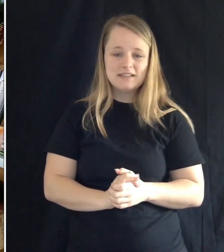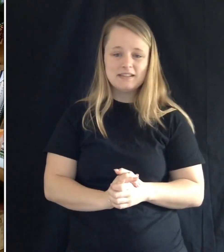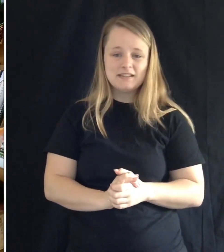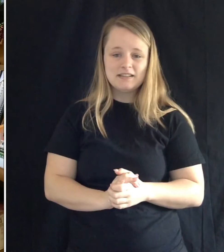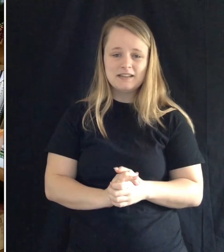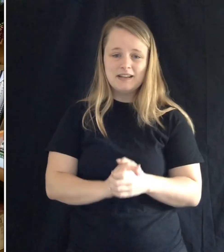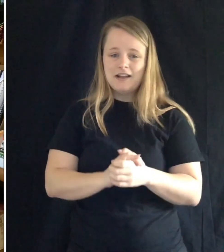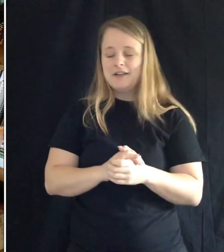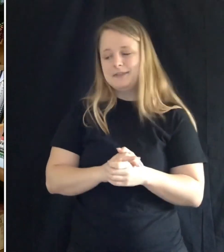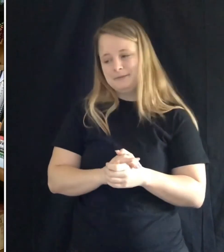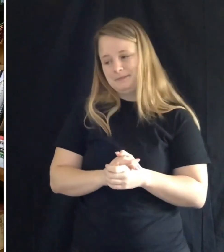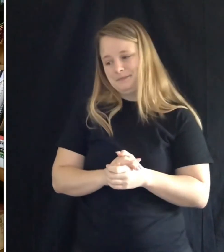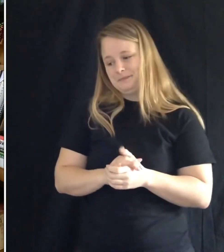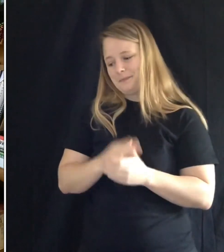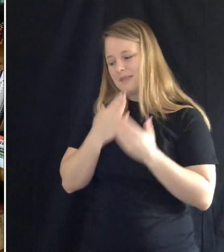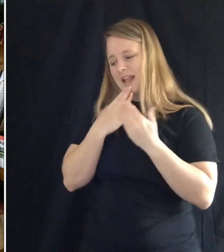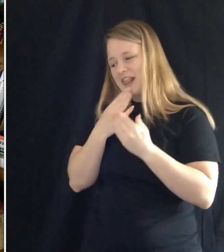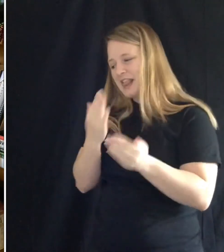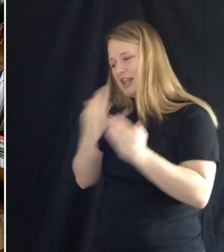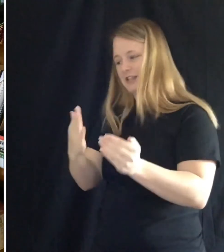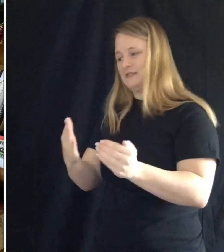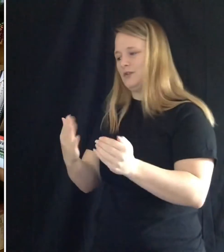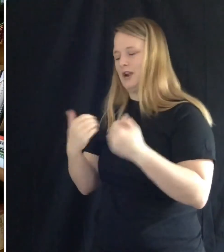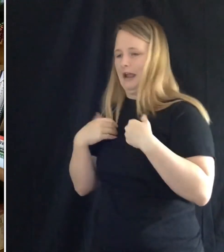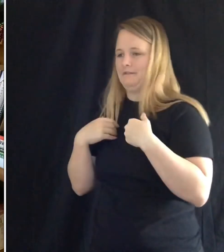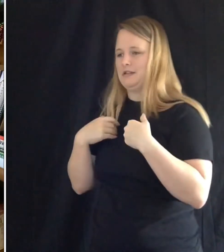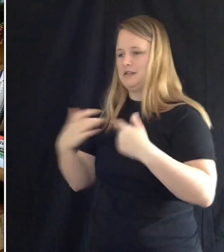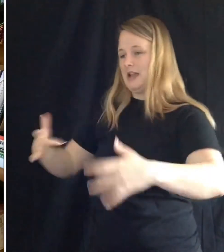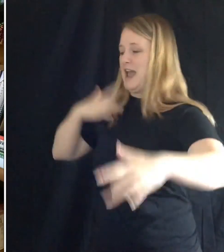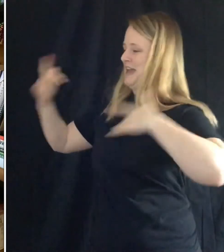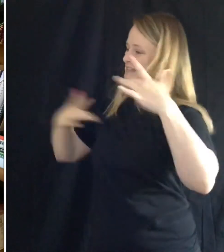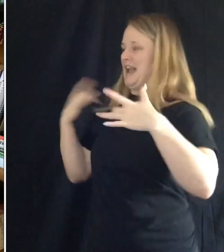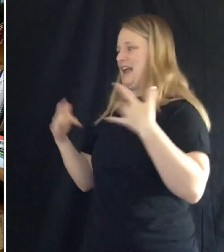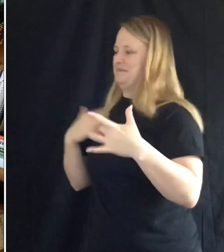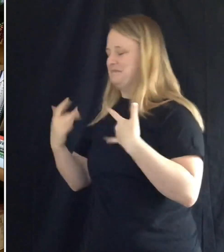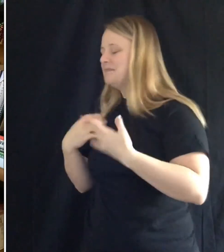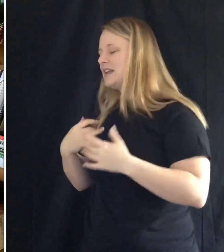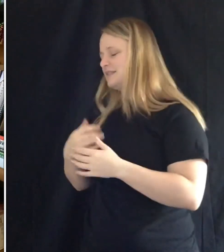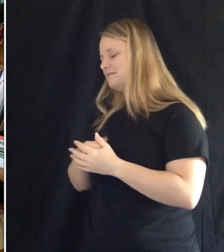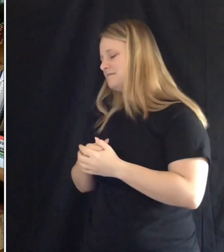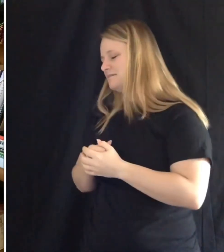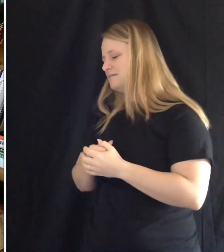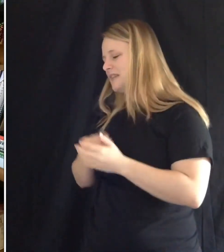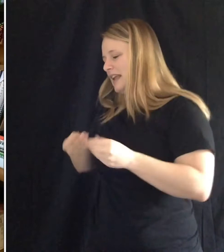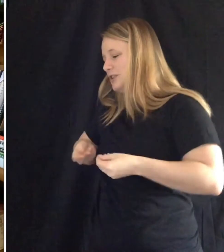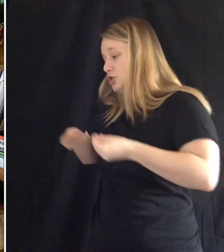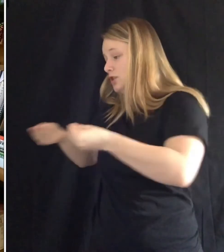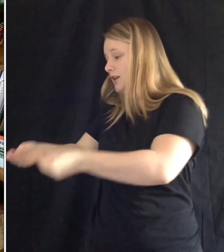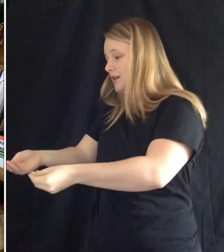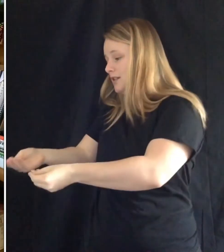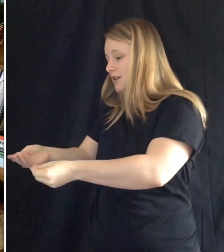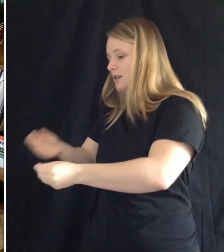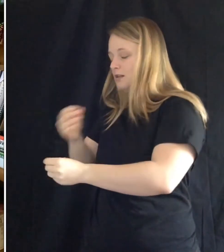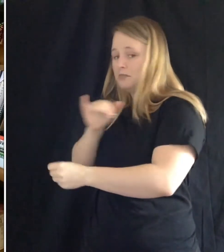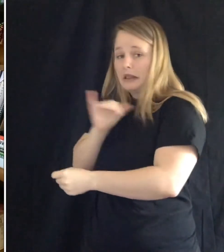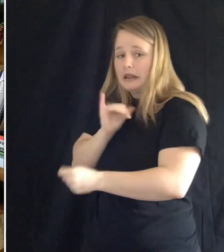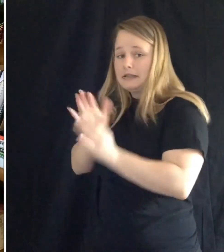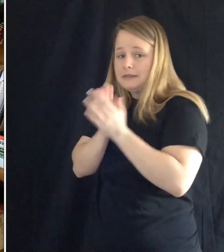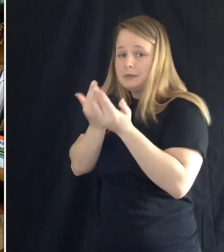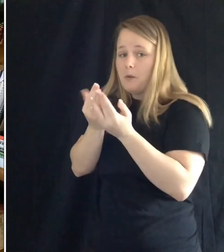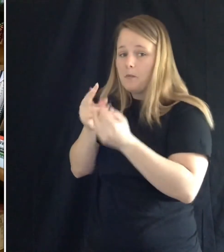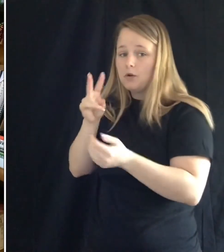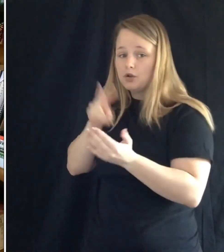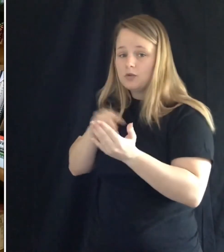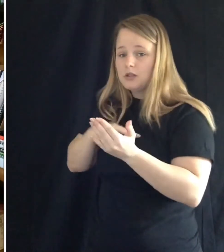Thanks for being so, um, energetic, Froggy, said Miss Otterbottom. And she handed him the book she'd been reading out loud and